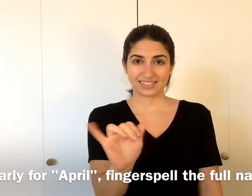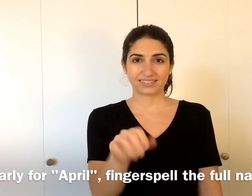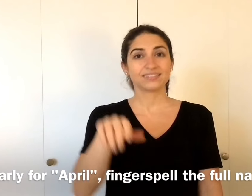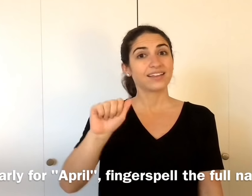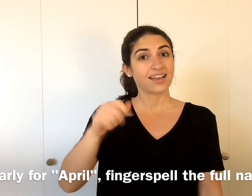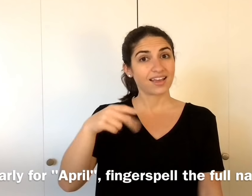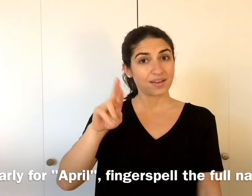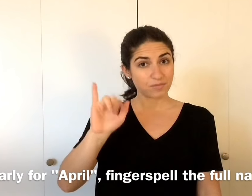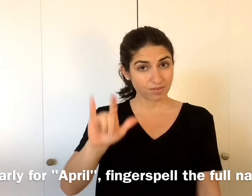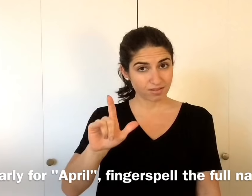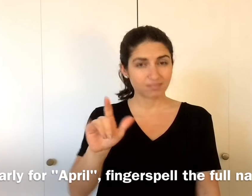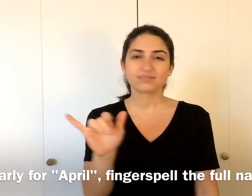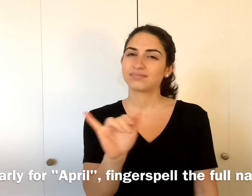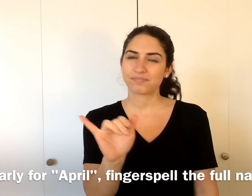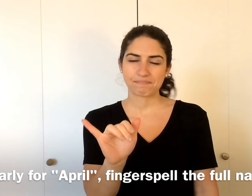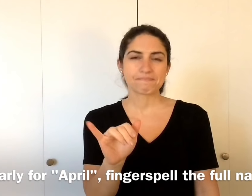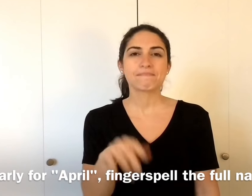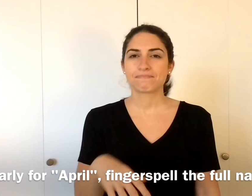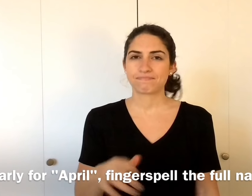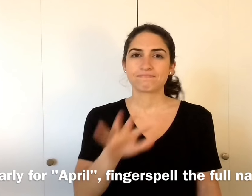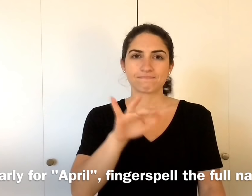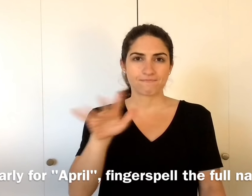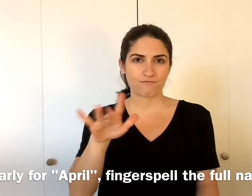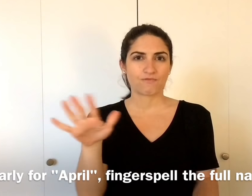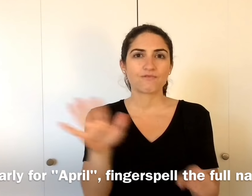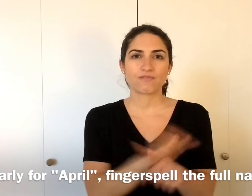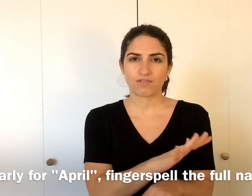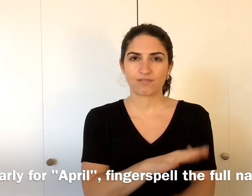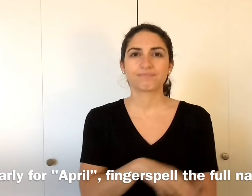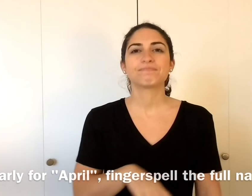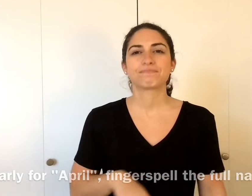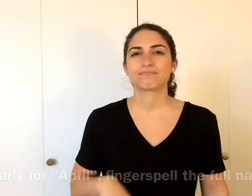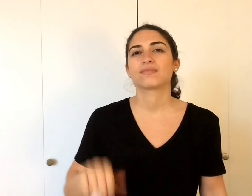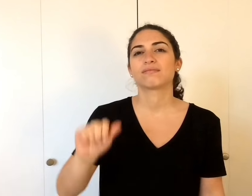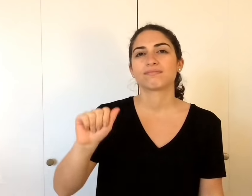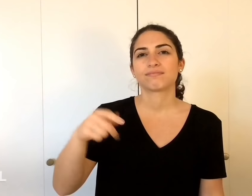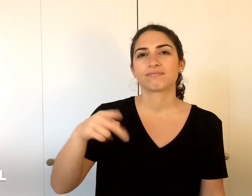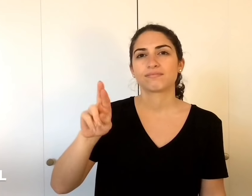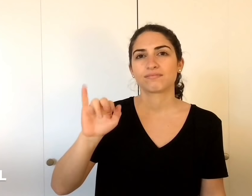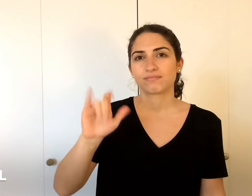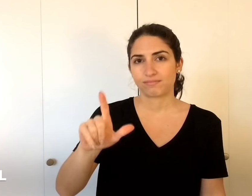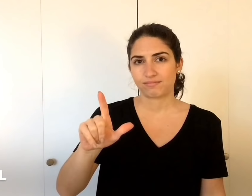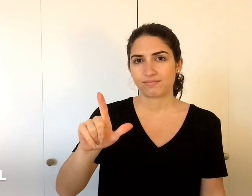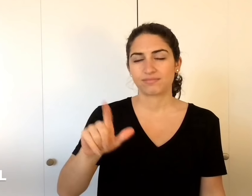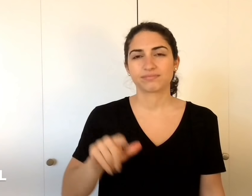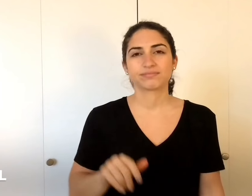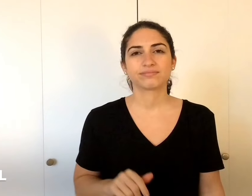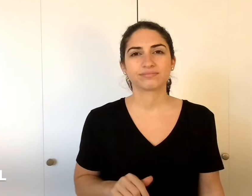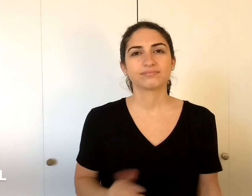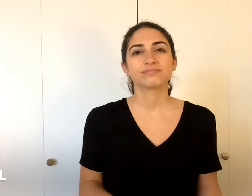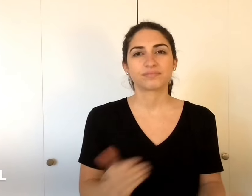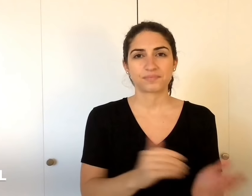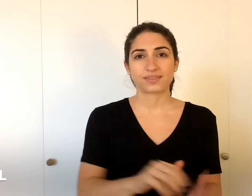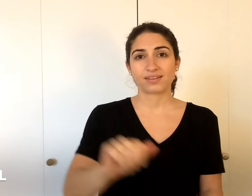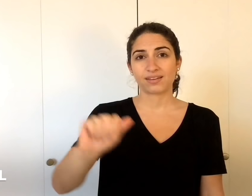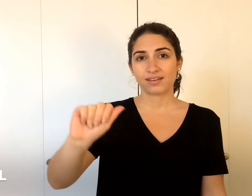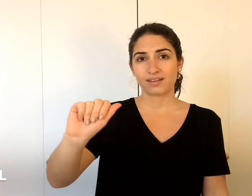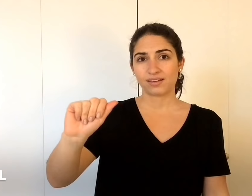Similarly for April, let spell the full name. April. April. Again,